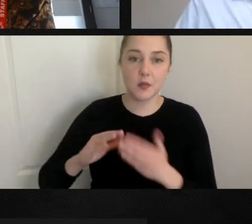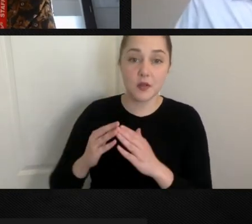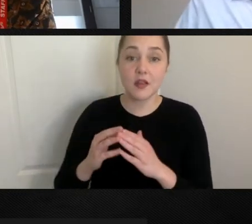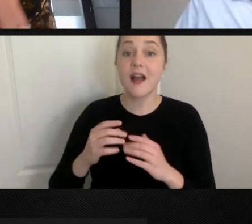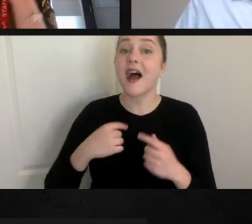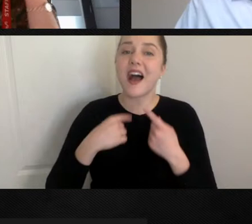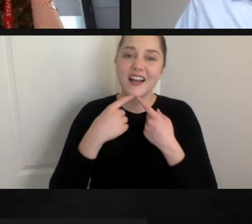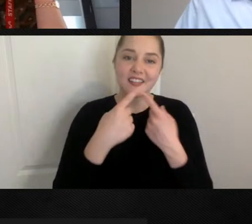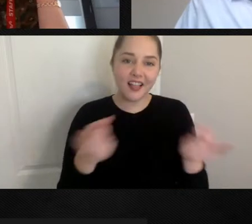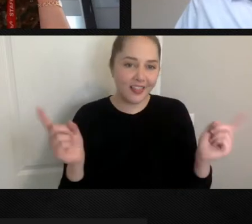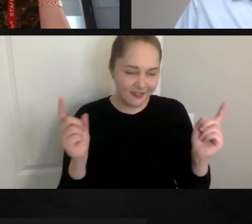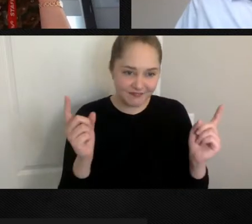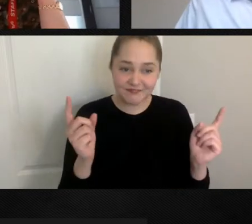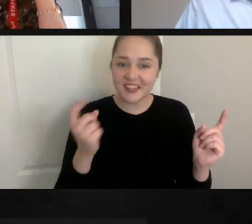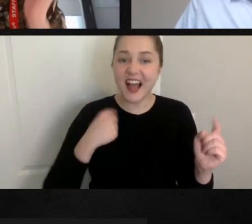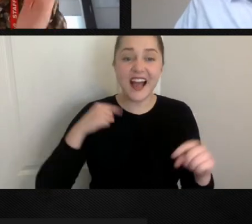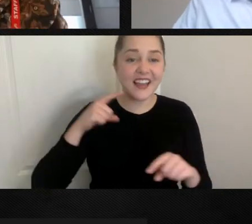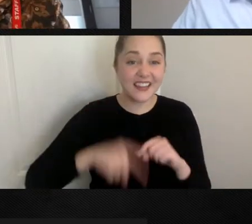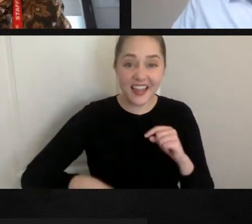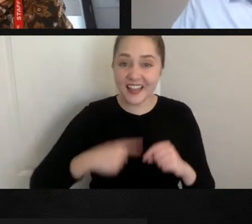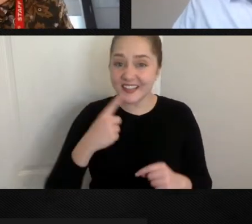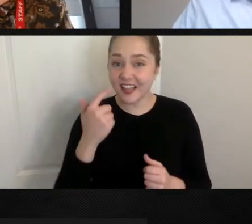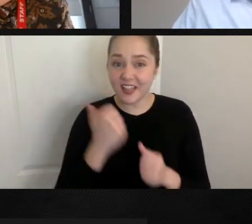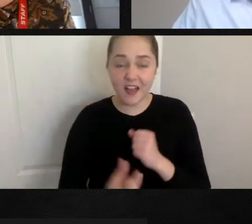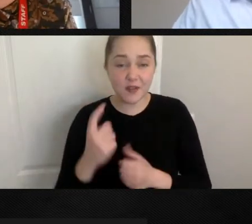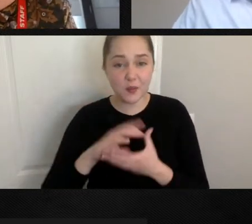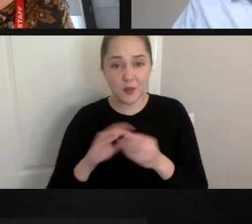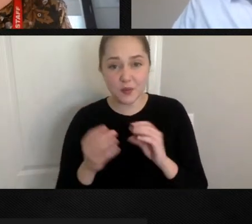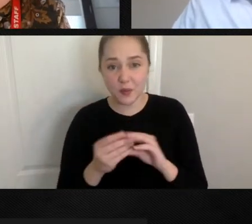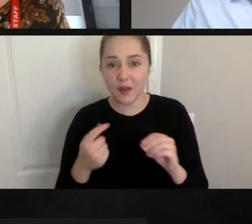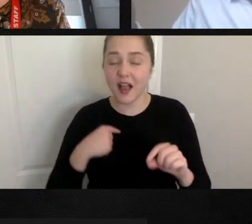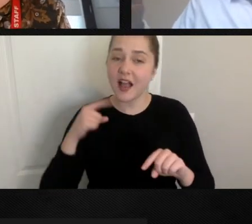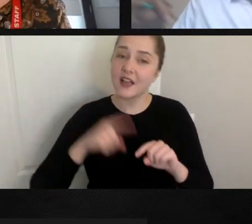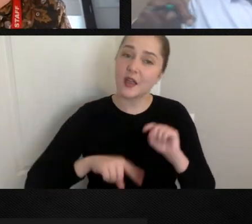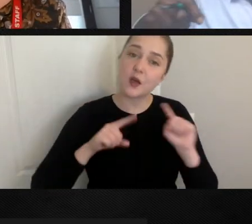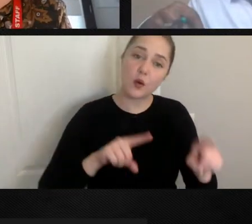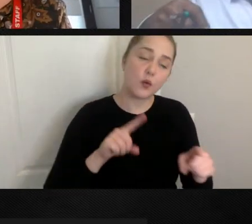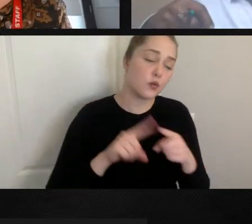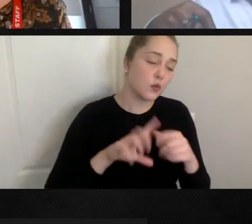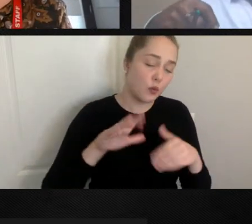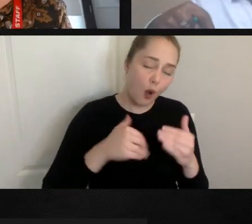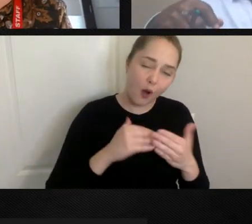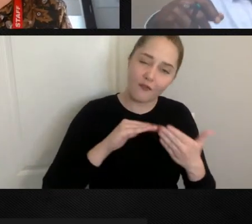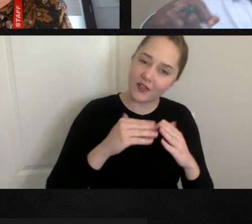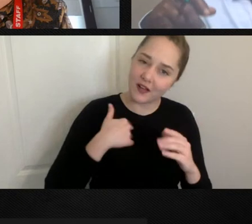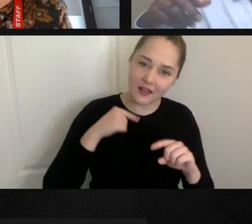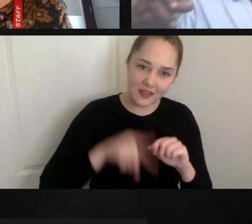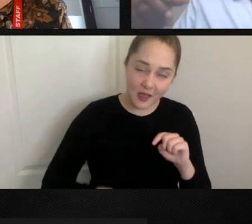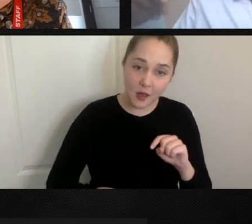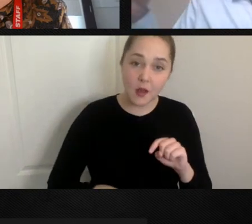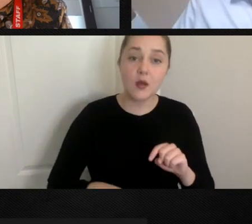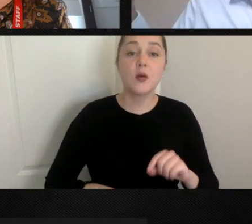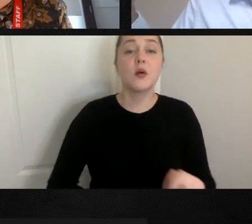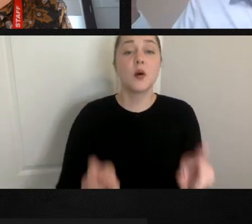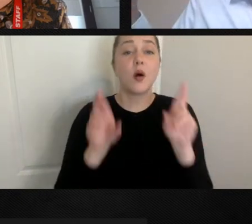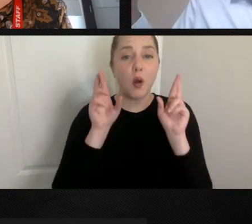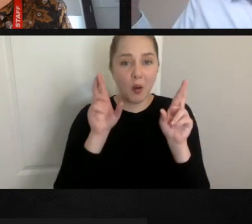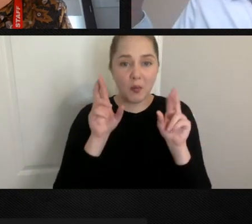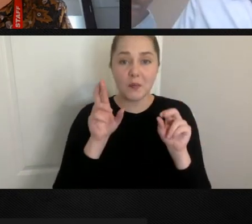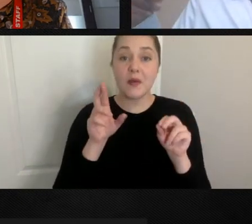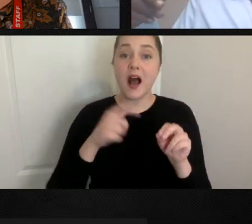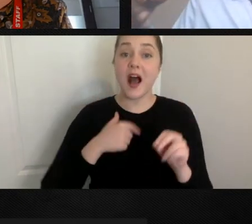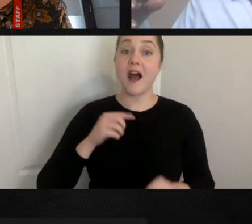can't tell everyone's story. I can't go to every village in Hamlet, but what we do hope is to inspire you